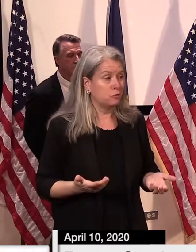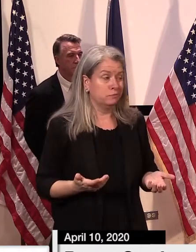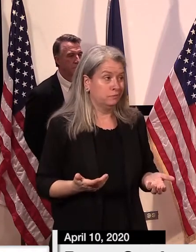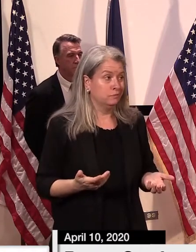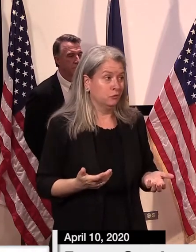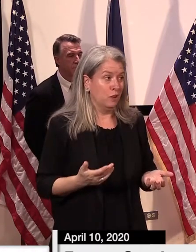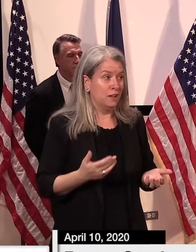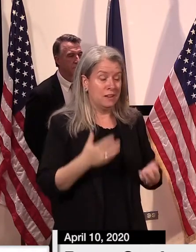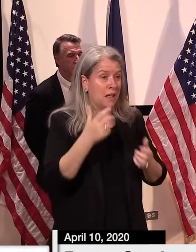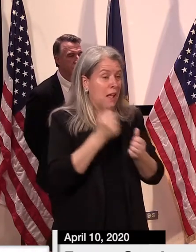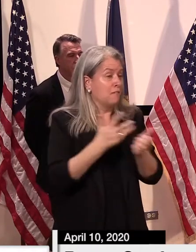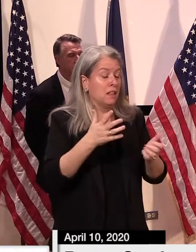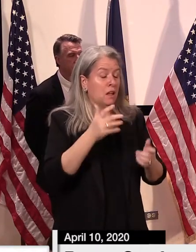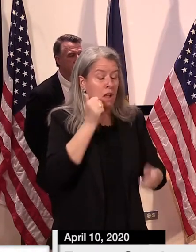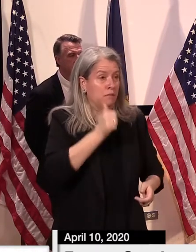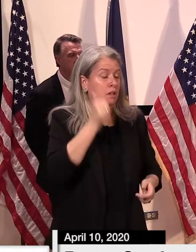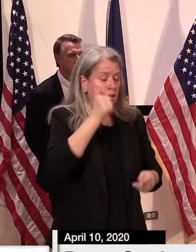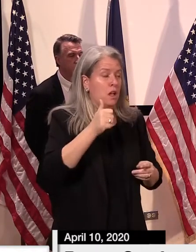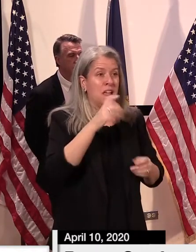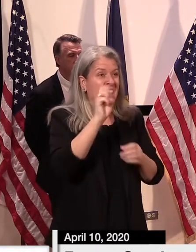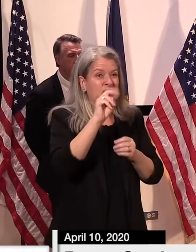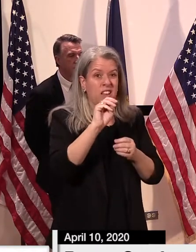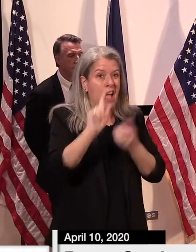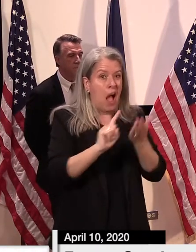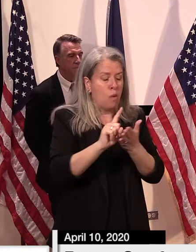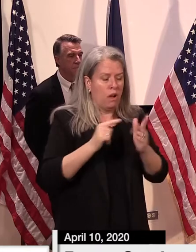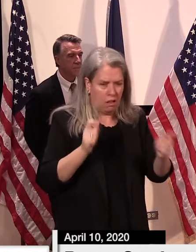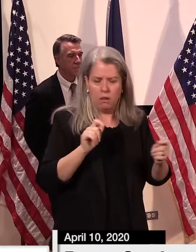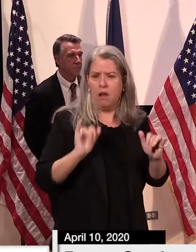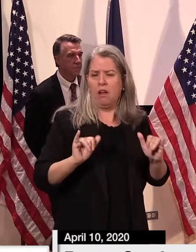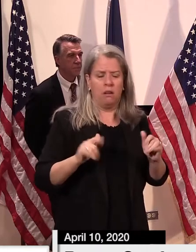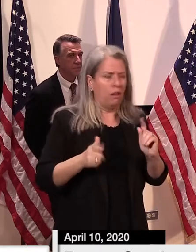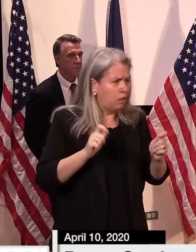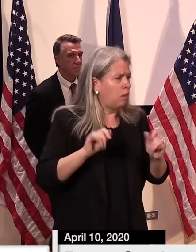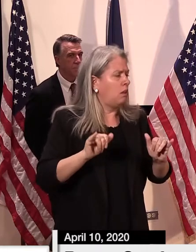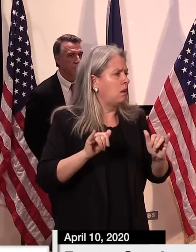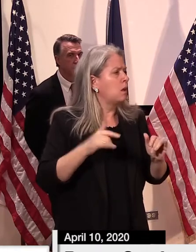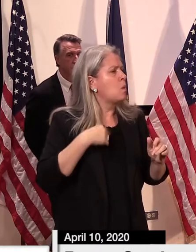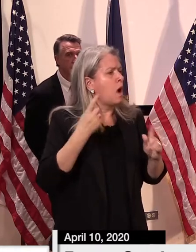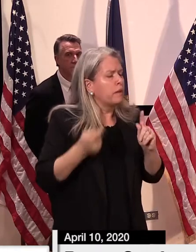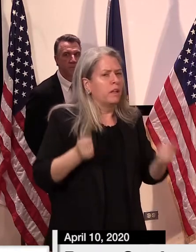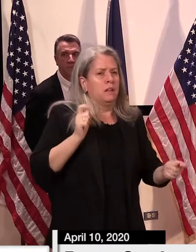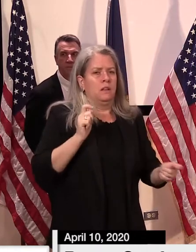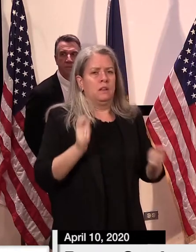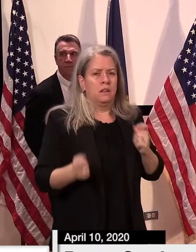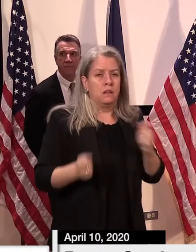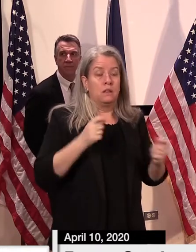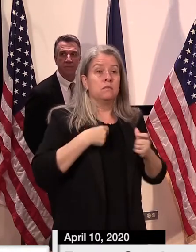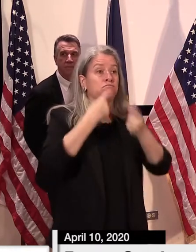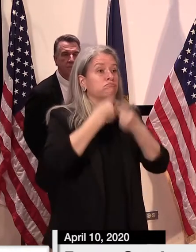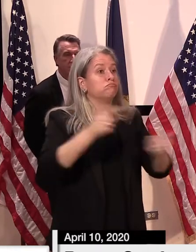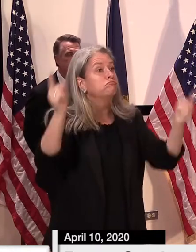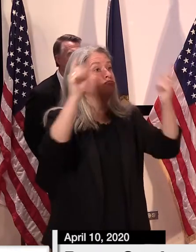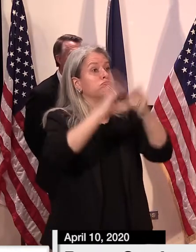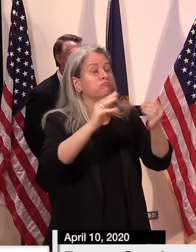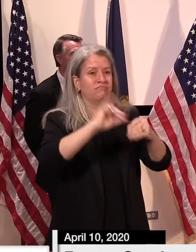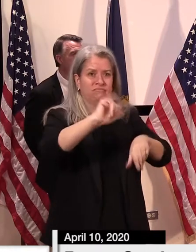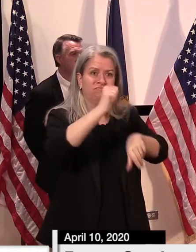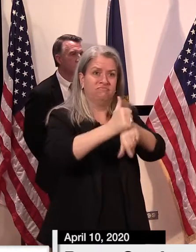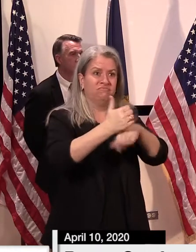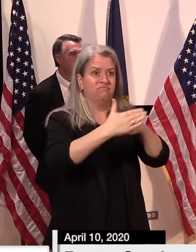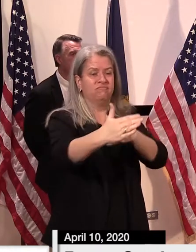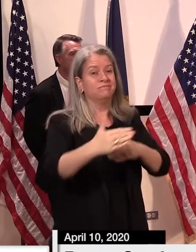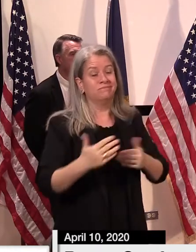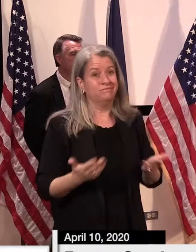underlie our models change regularly, and the quality of our data continues to evolve. For example,